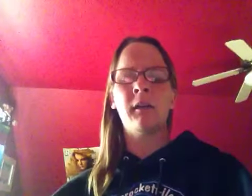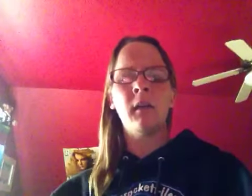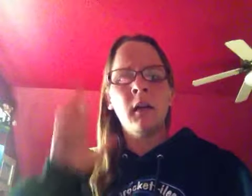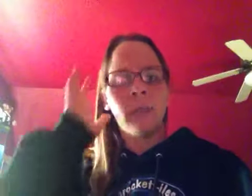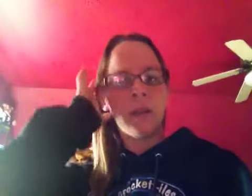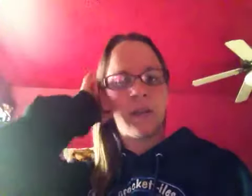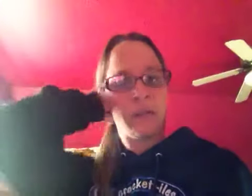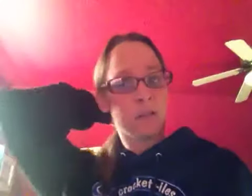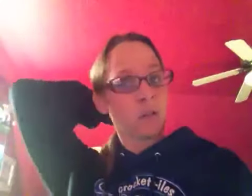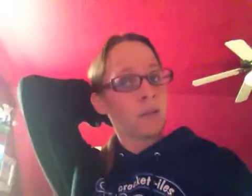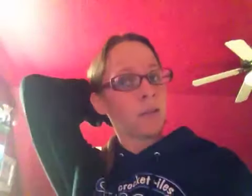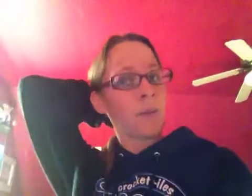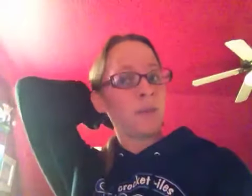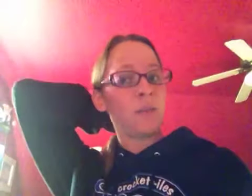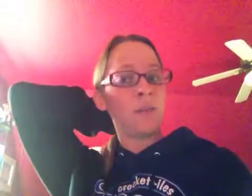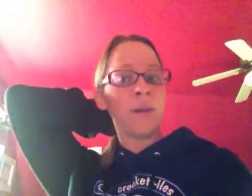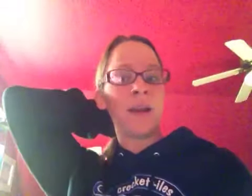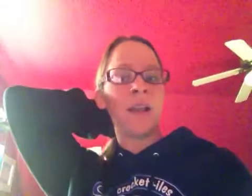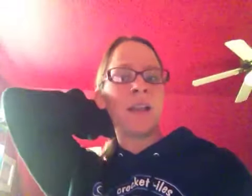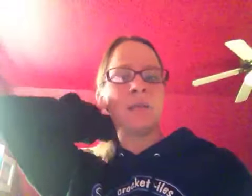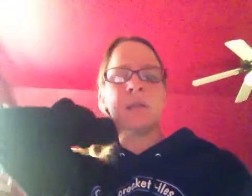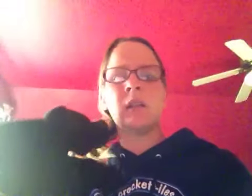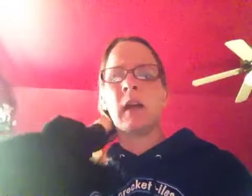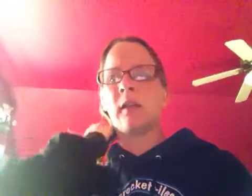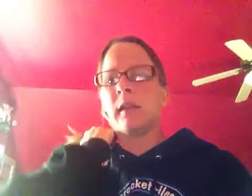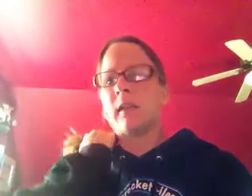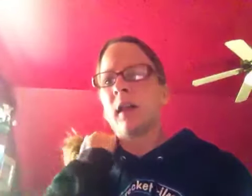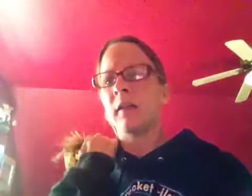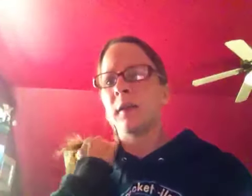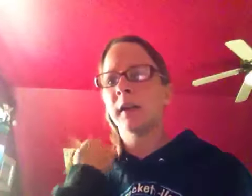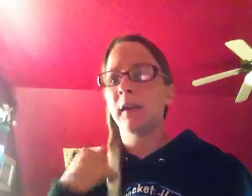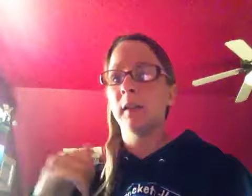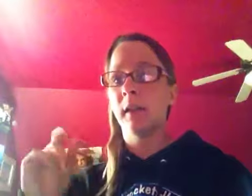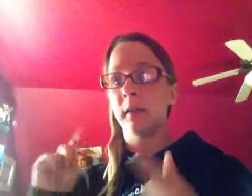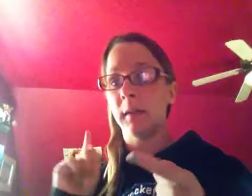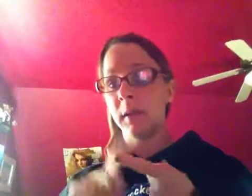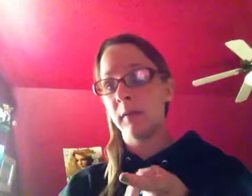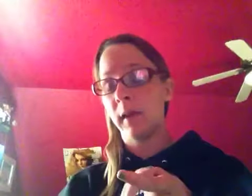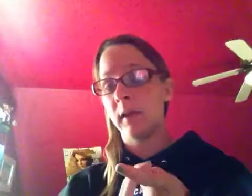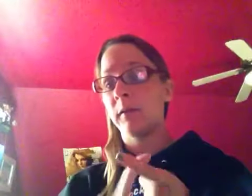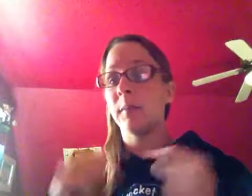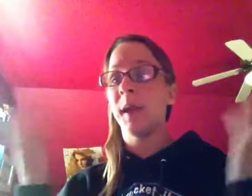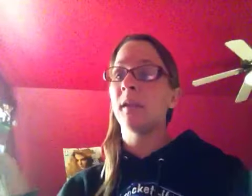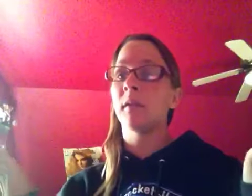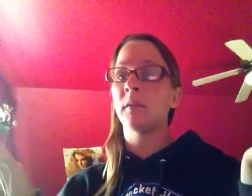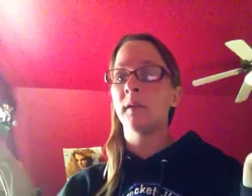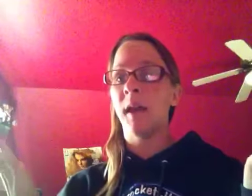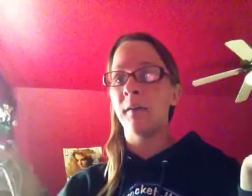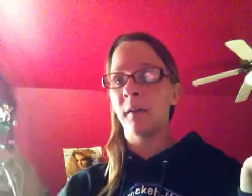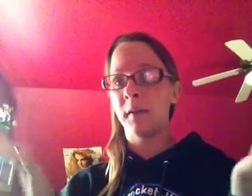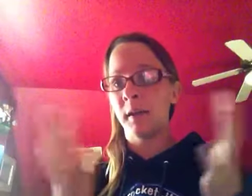but it is a little expensive but it was a lot of it's a lot of fun because you get to like be creative and paint your own stuff on there